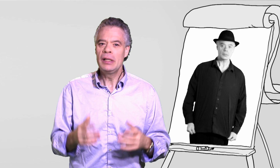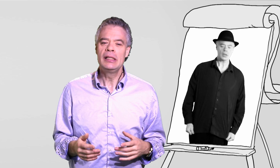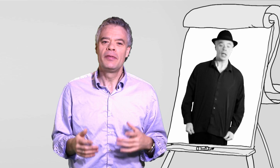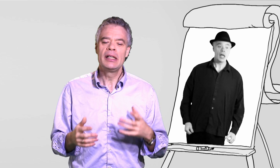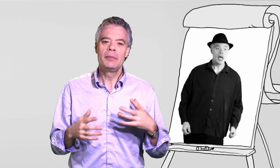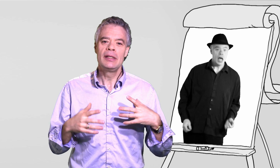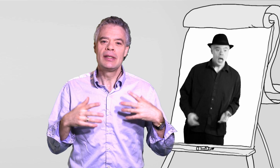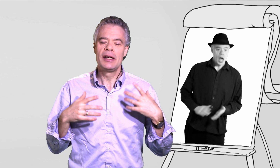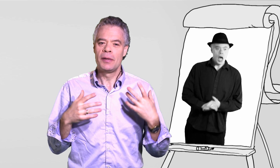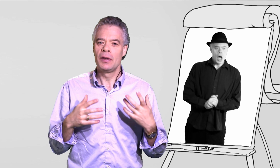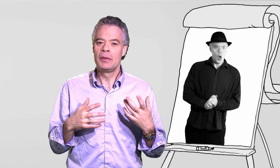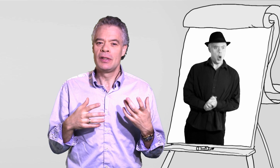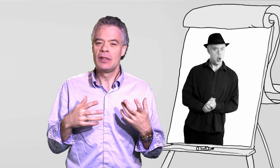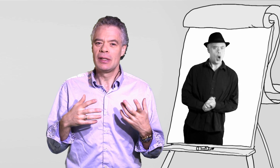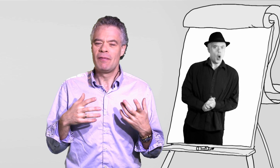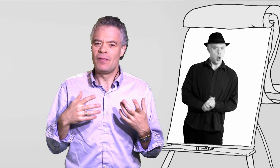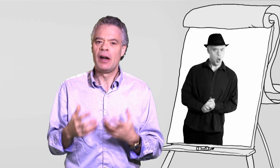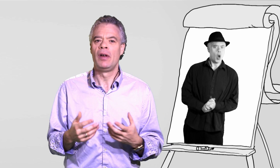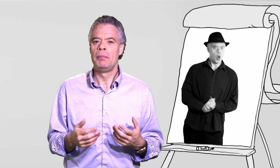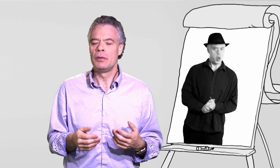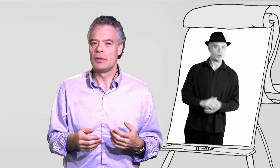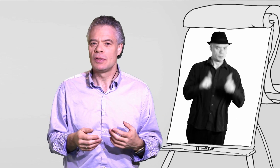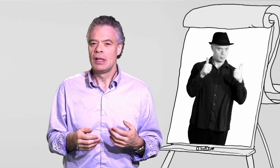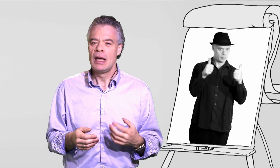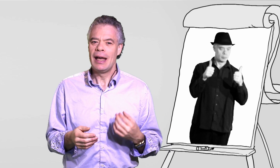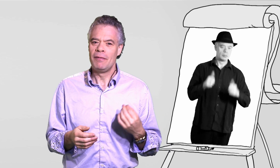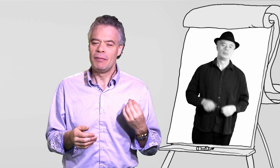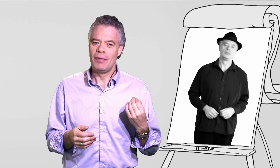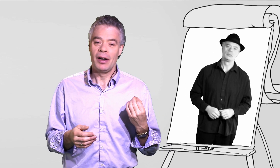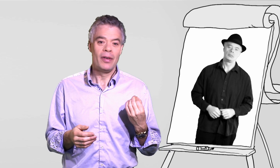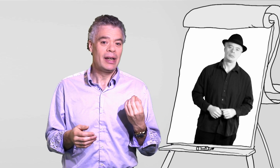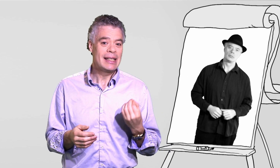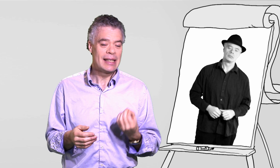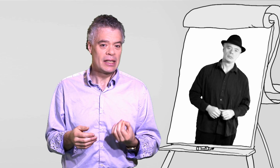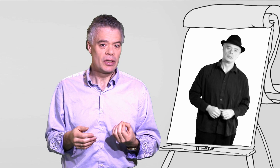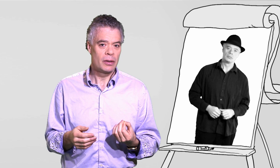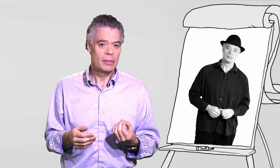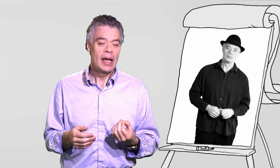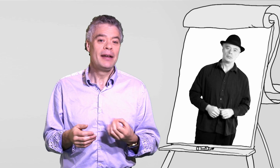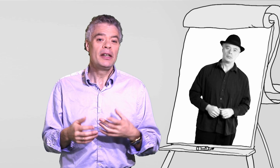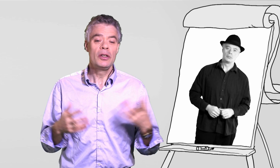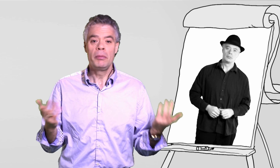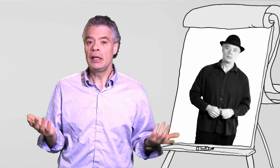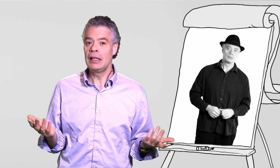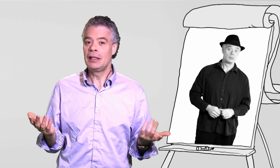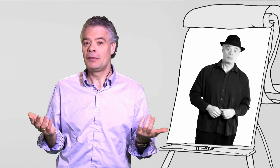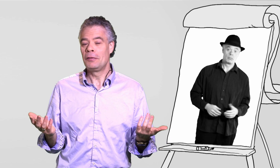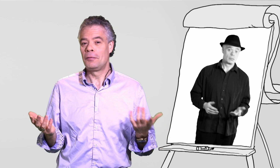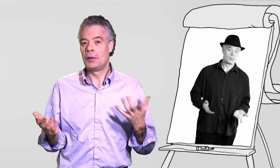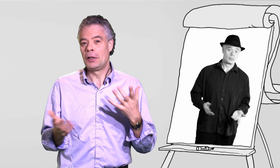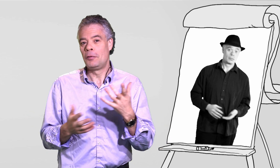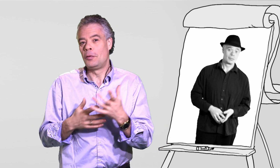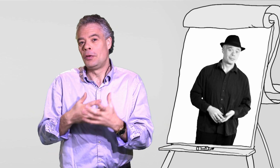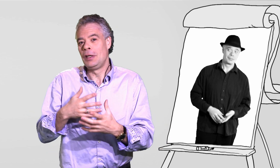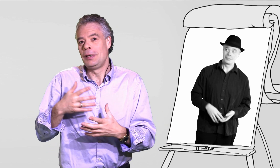My point is vitamins are something which is very, very potent and very, very essential. And there is no money in it